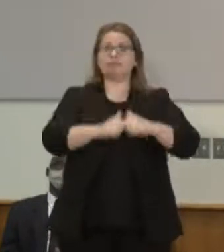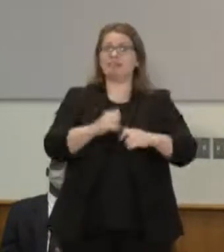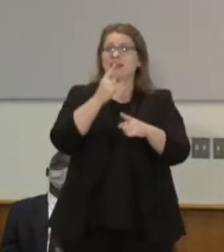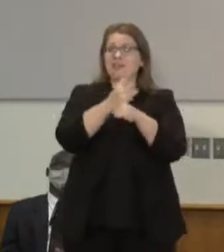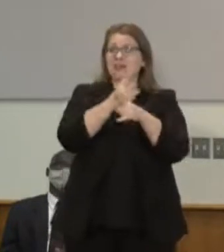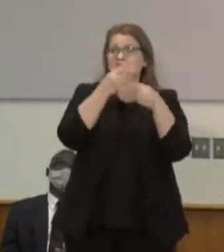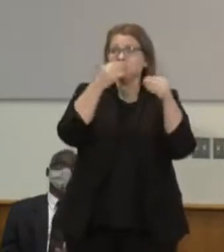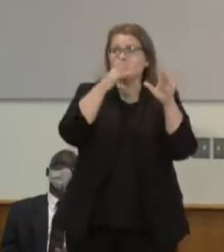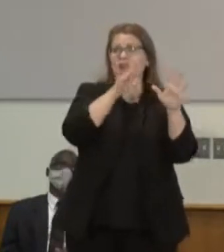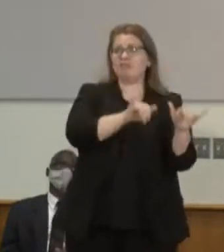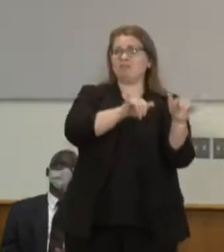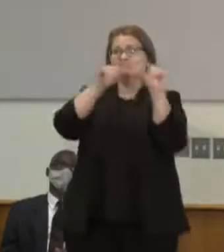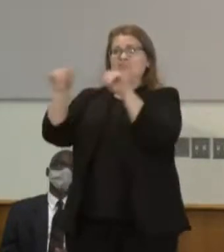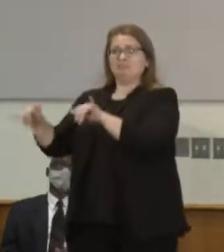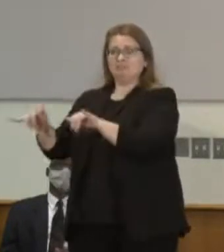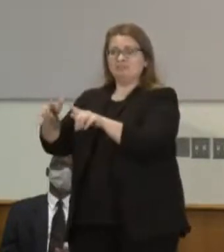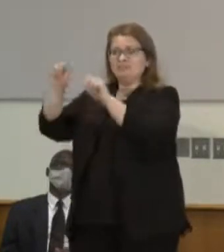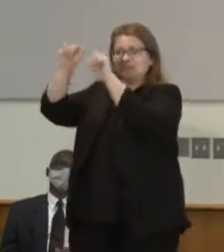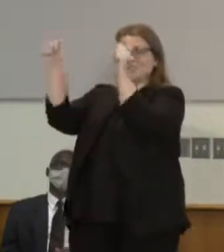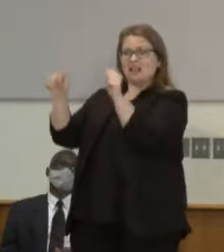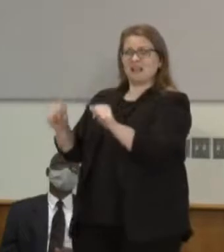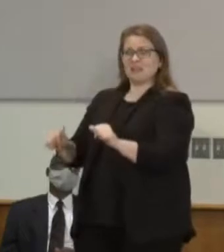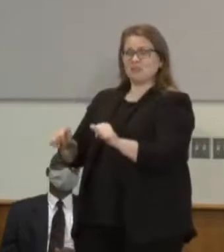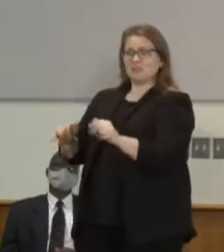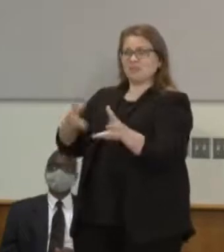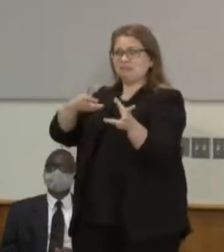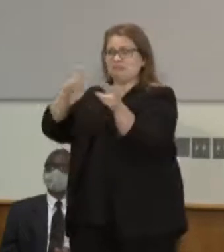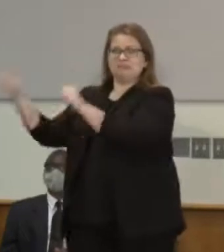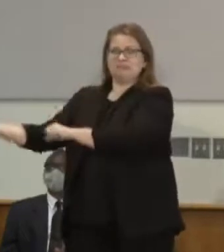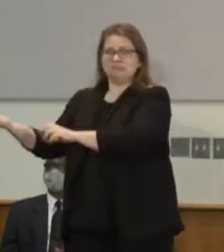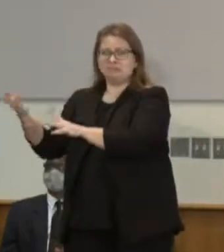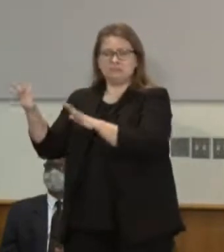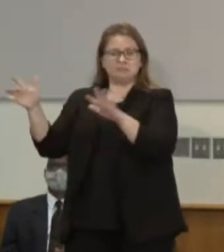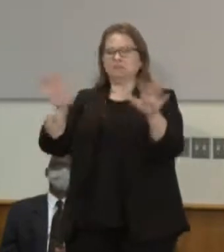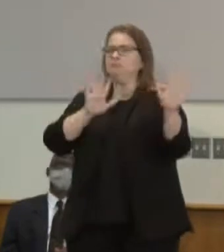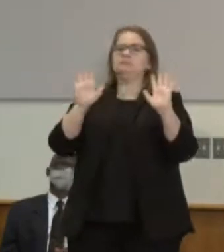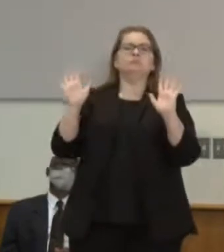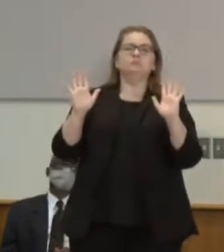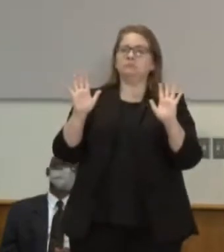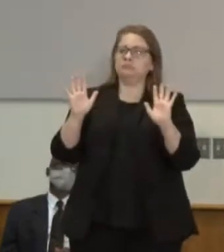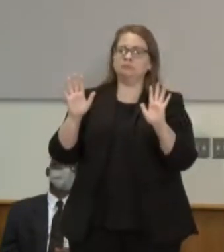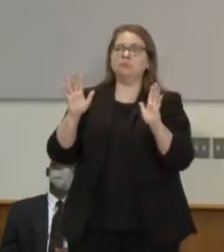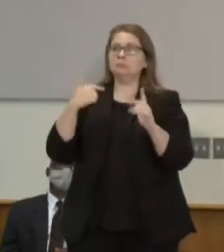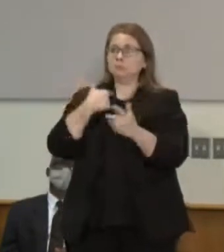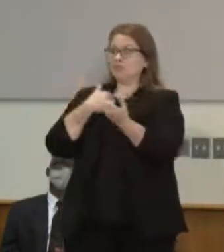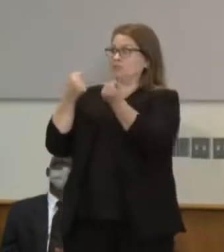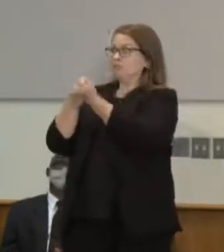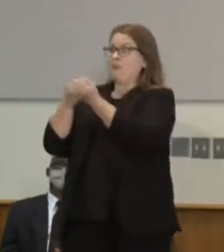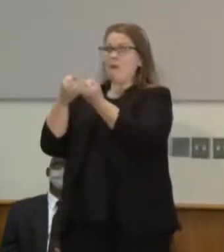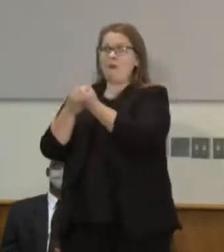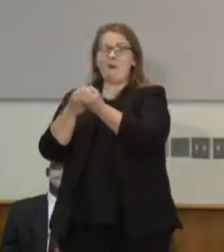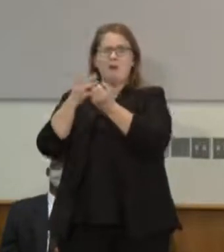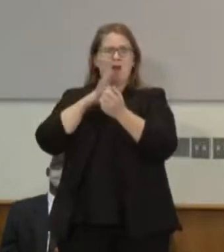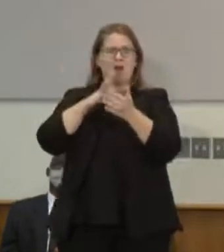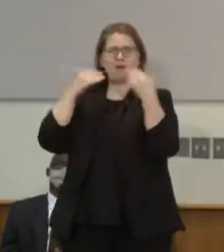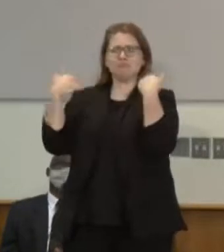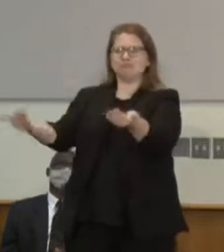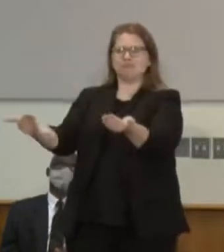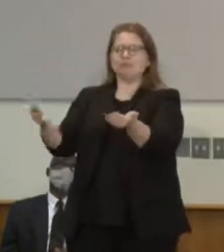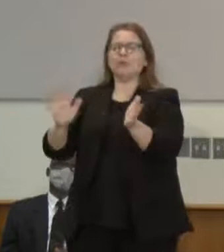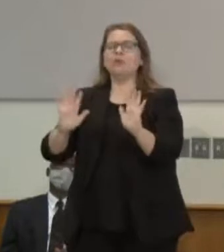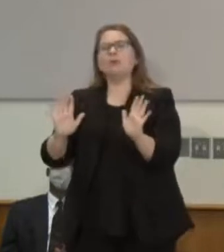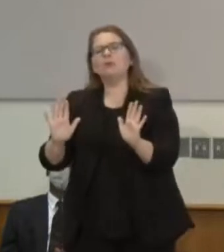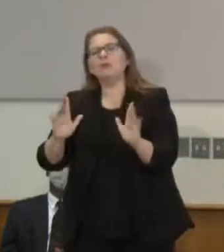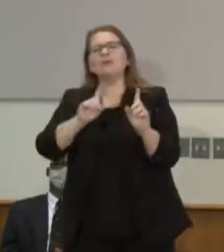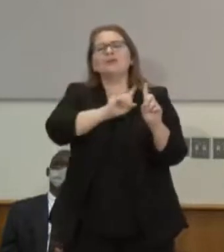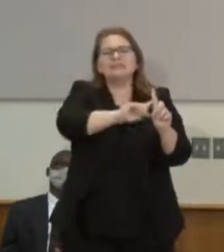civil disobedience and it doesn't mean that we're condoning the behavior but I think to understand the motivating factors that were there I say this as